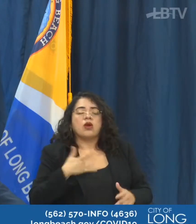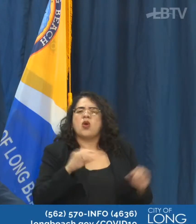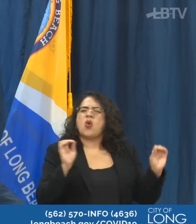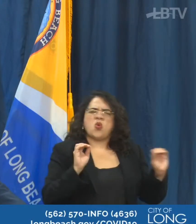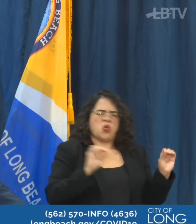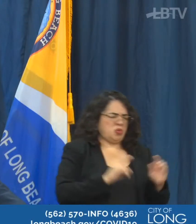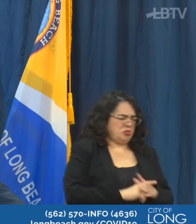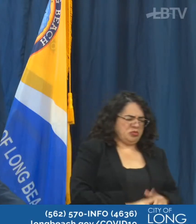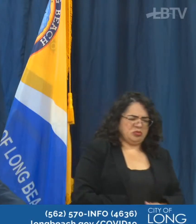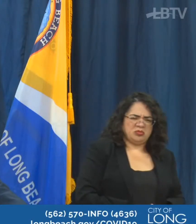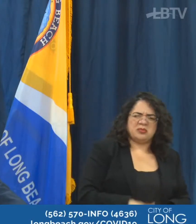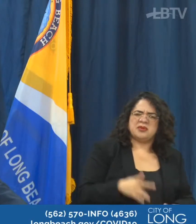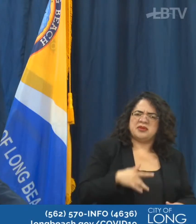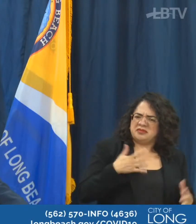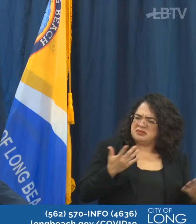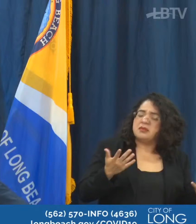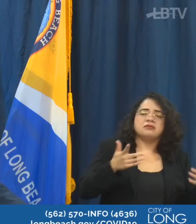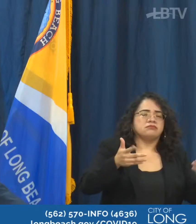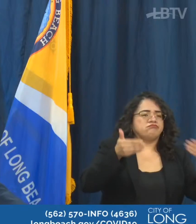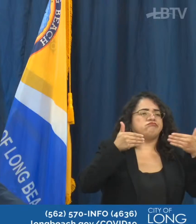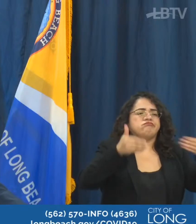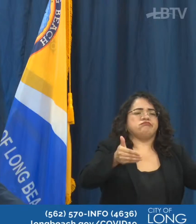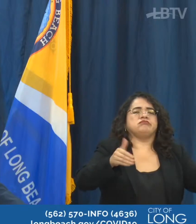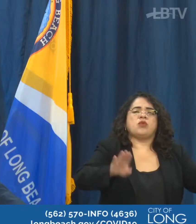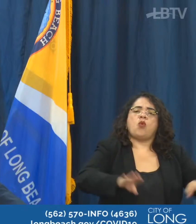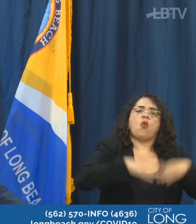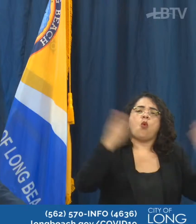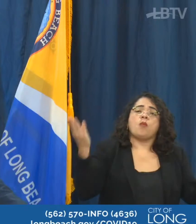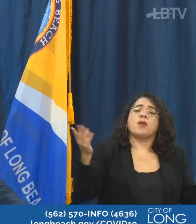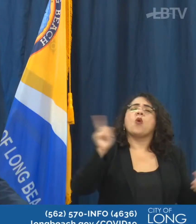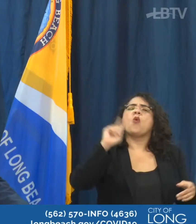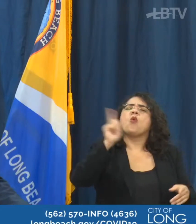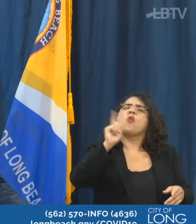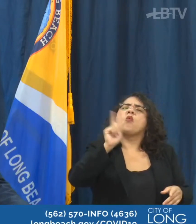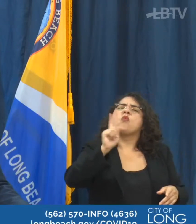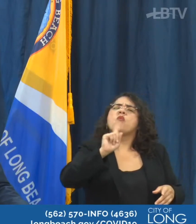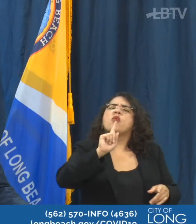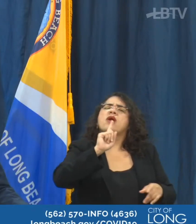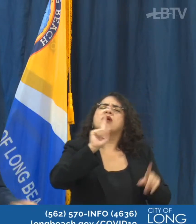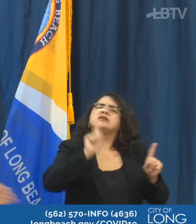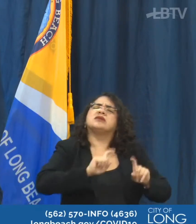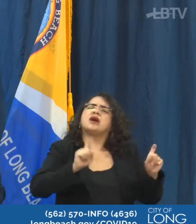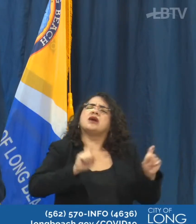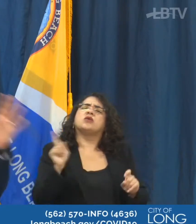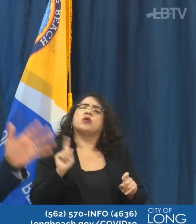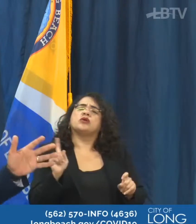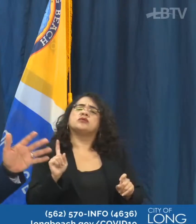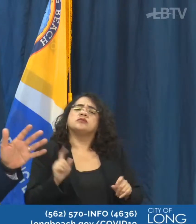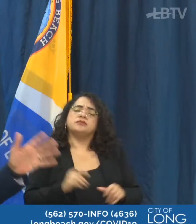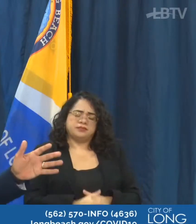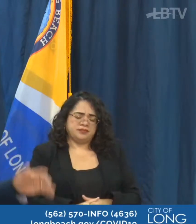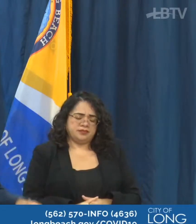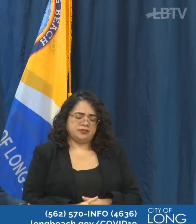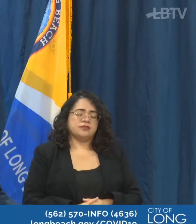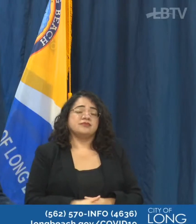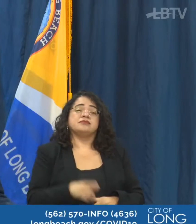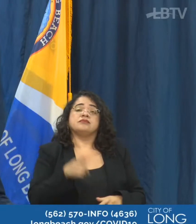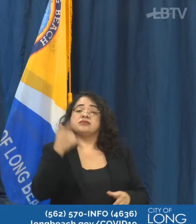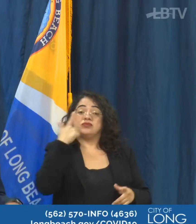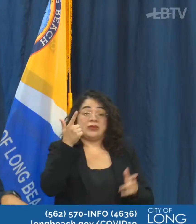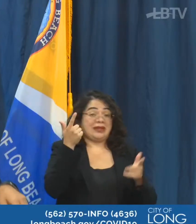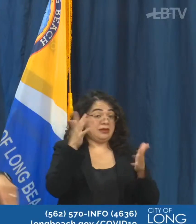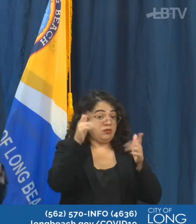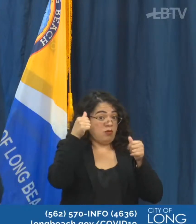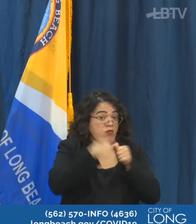to all. And we've expanded the amount of sites where you can get a test for everyone, whether you're symptomatic or not.